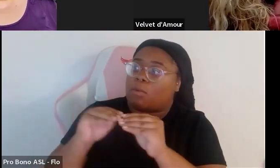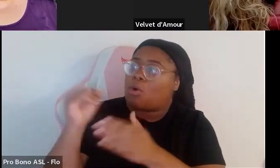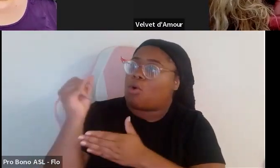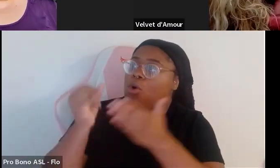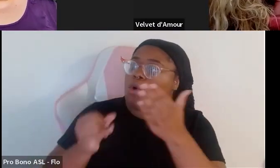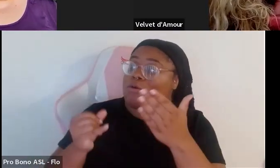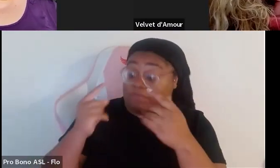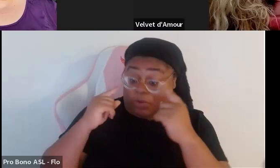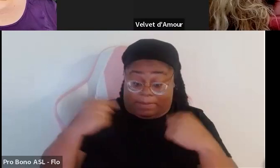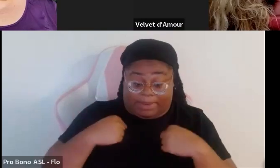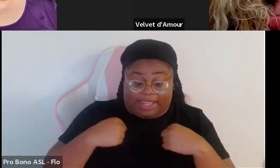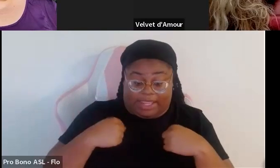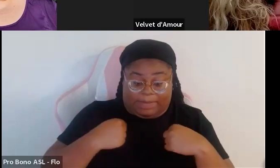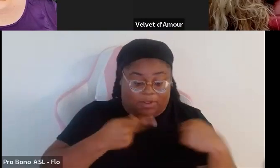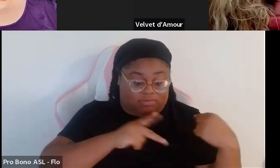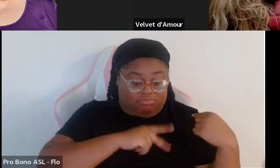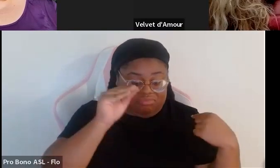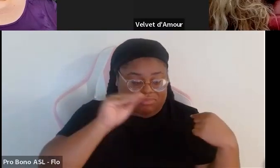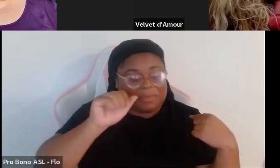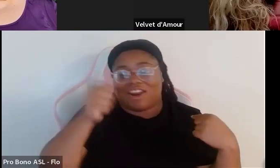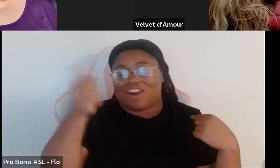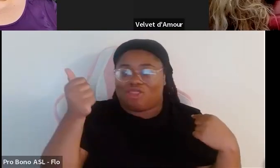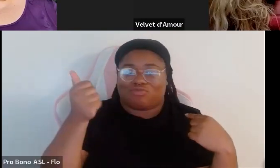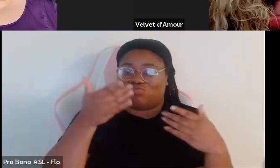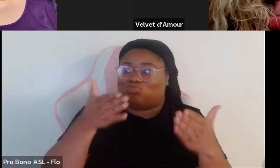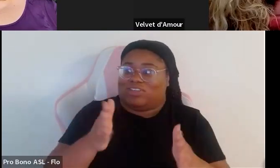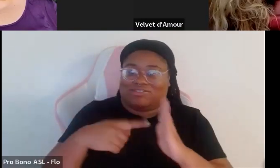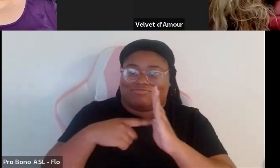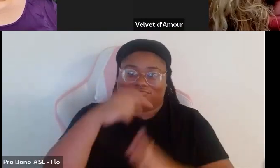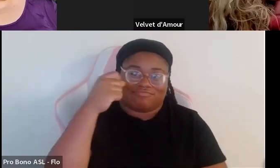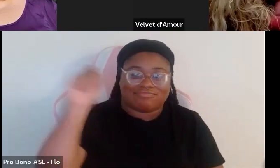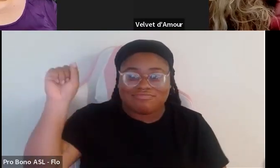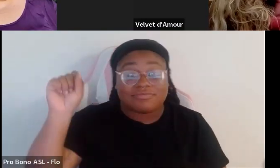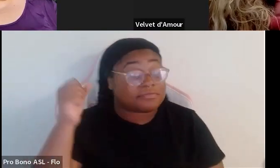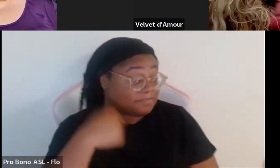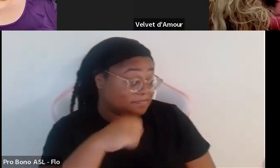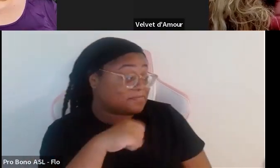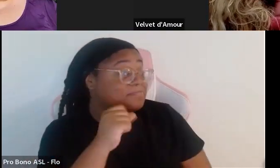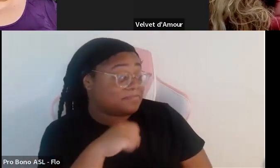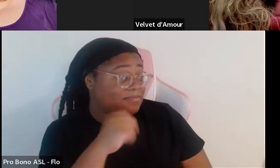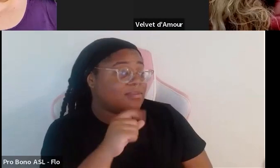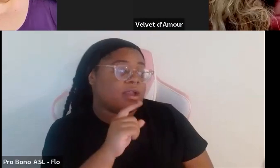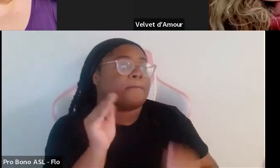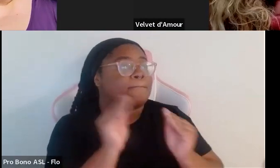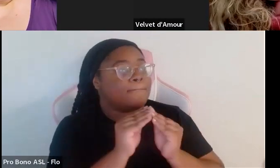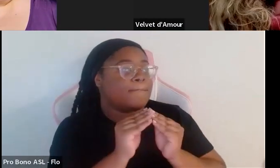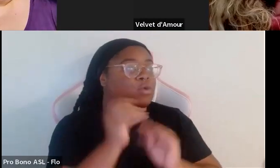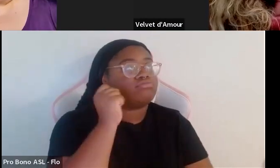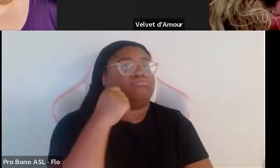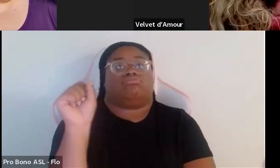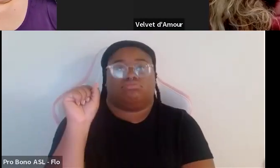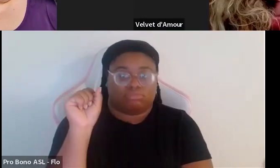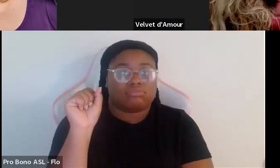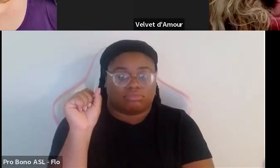to me it's another form of activism yeah for sure it's another way of saying I mean it's definitely more much radical more